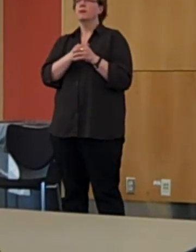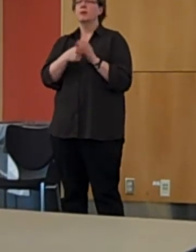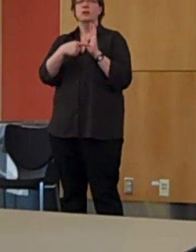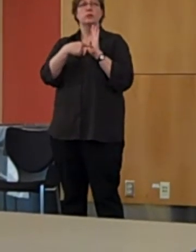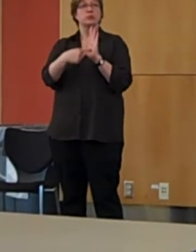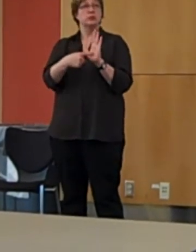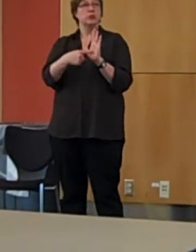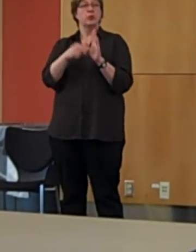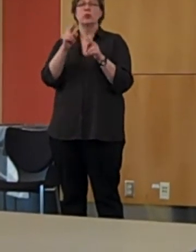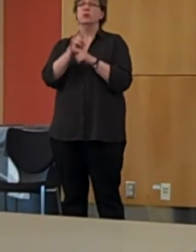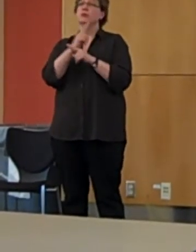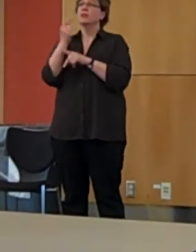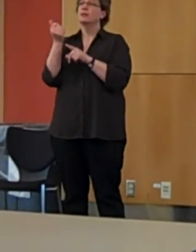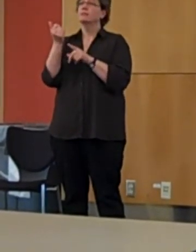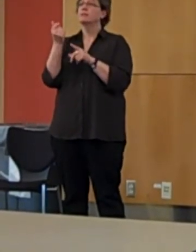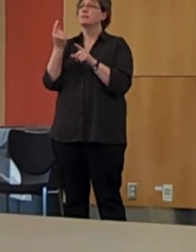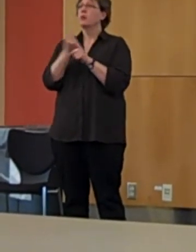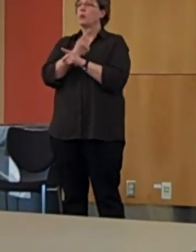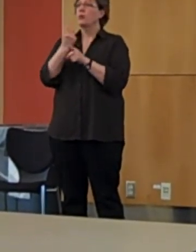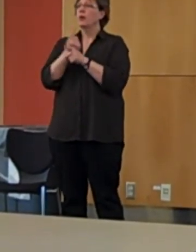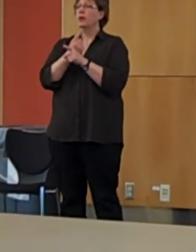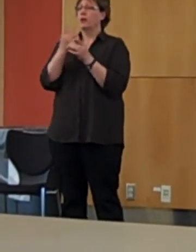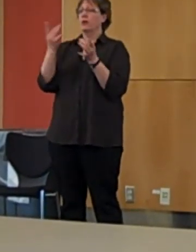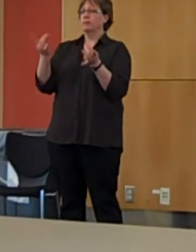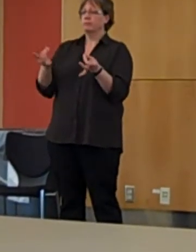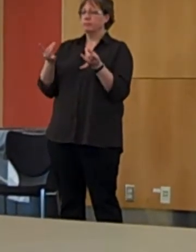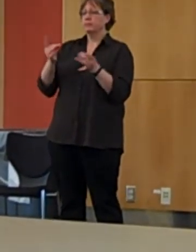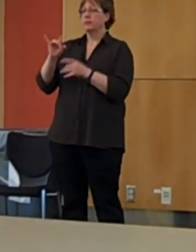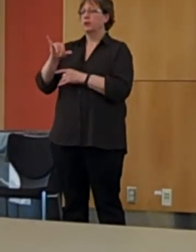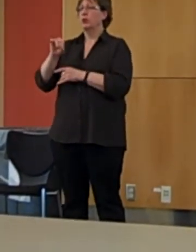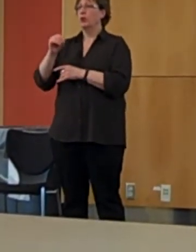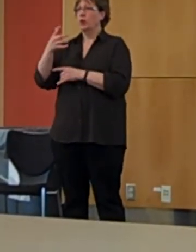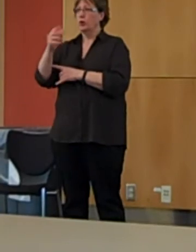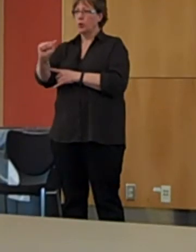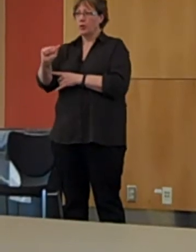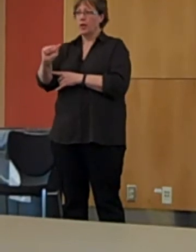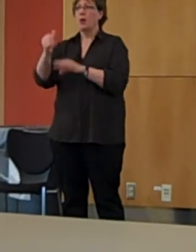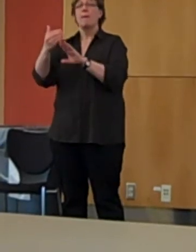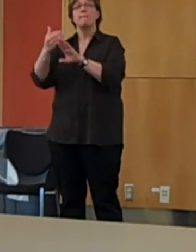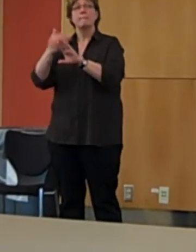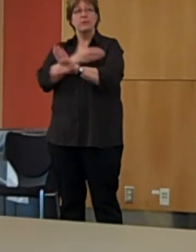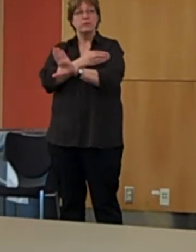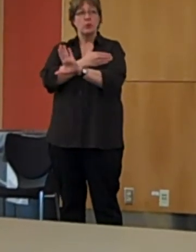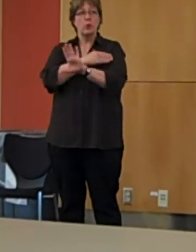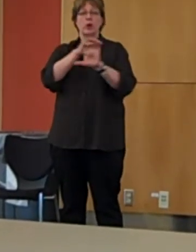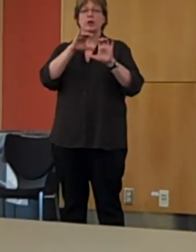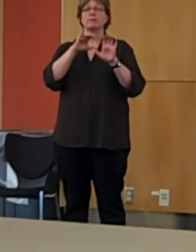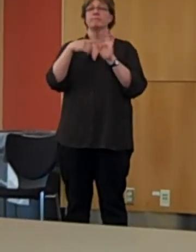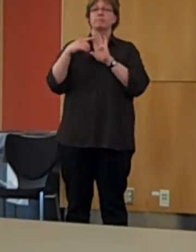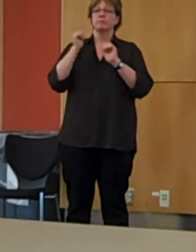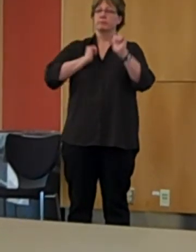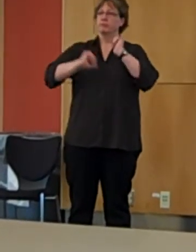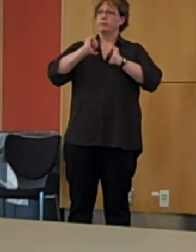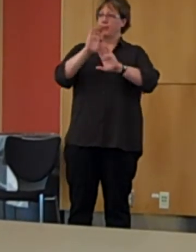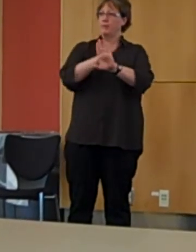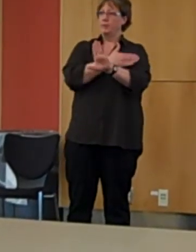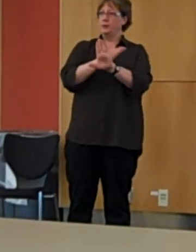of regular yoga and meditative practices prior to musical performances can reduce performance anxiety in young professional